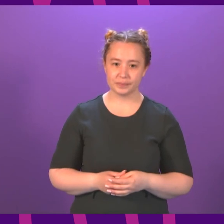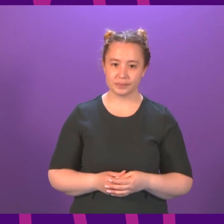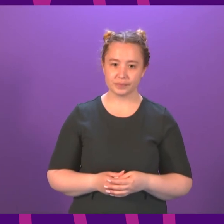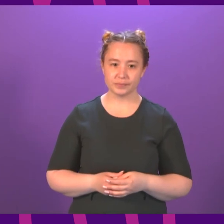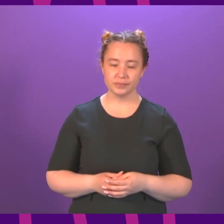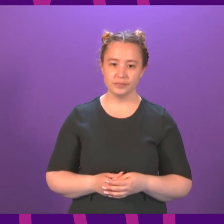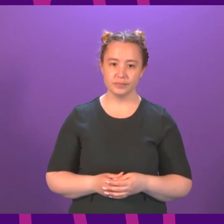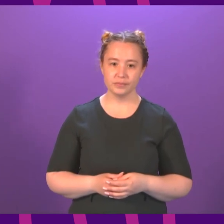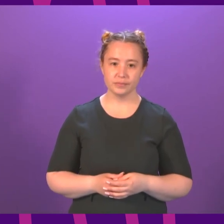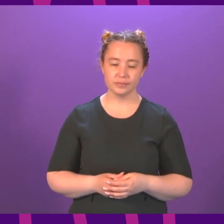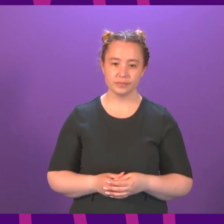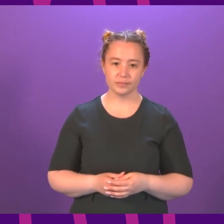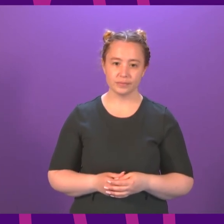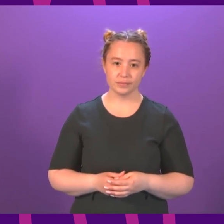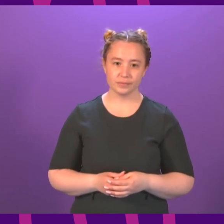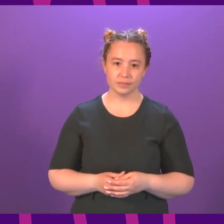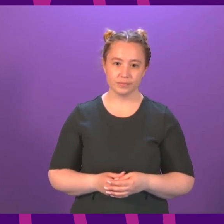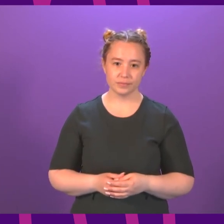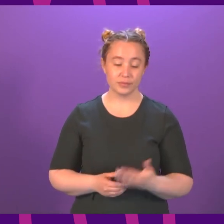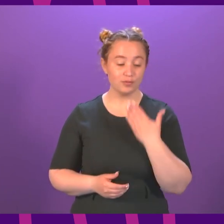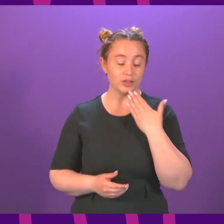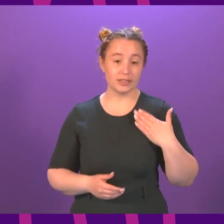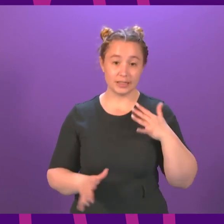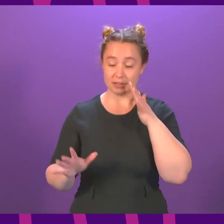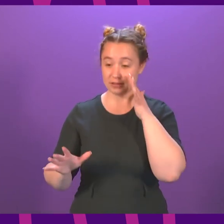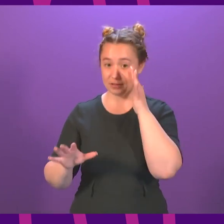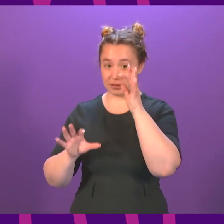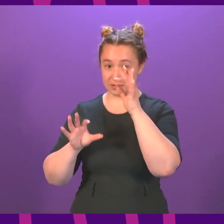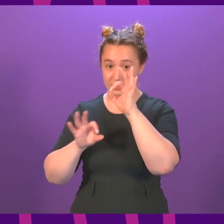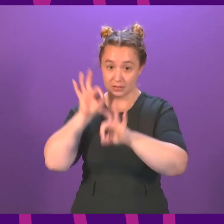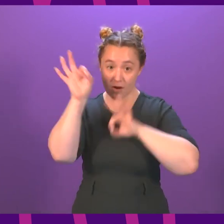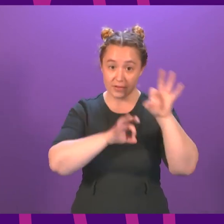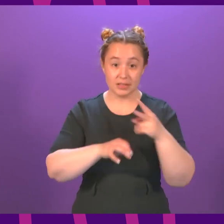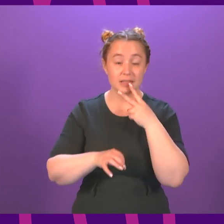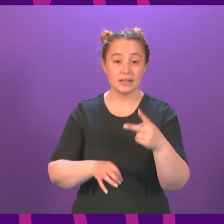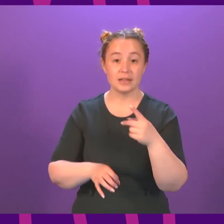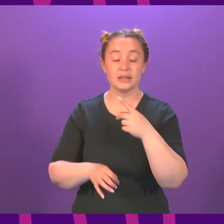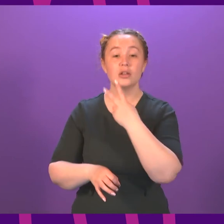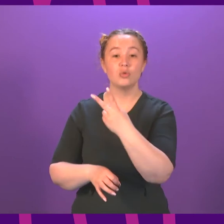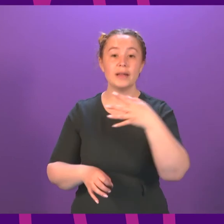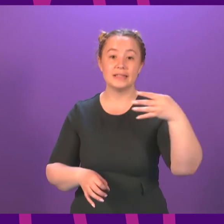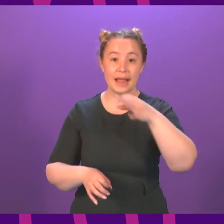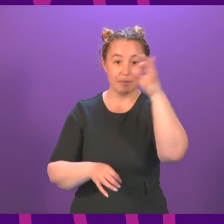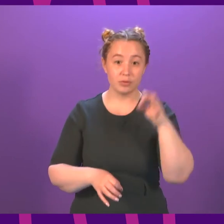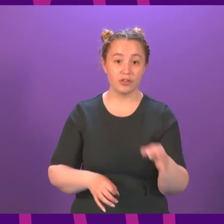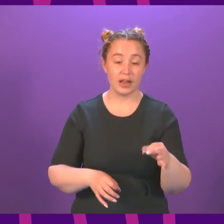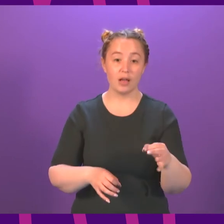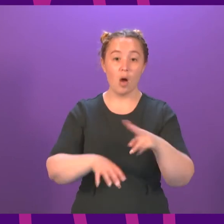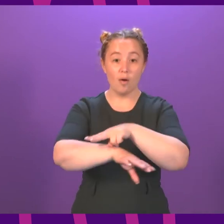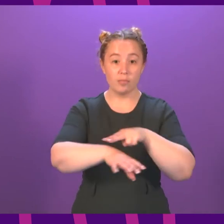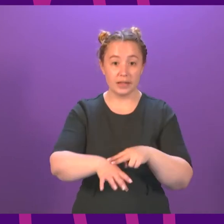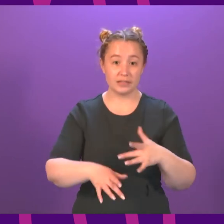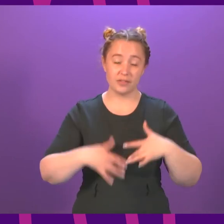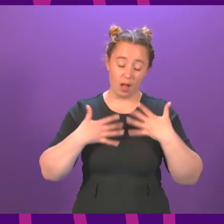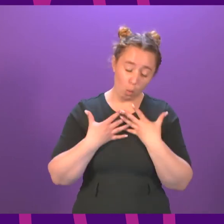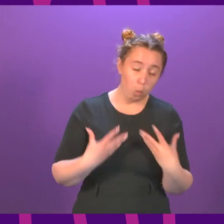Minister what the Scottish Government's response is to a recent survey stating that 29 per cent of police officers are experiencing moderate burnout and